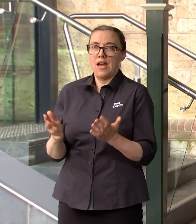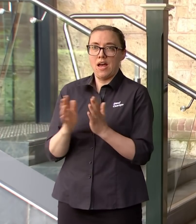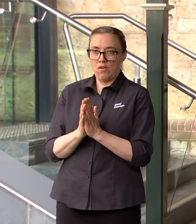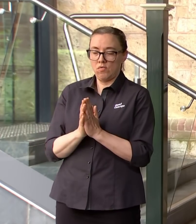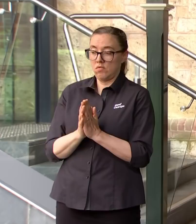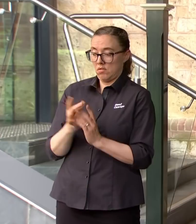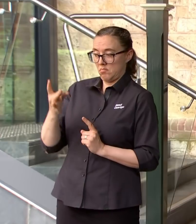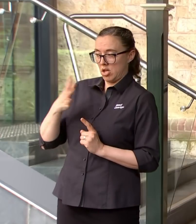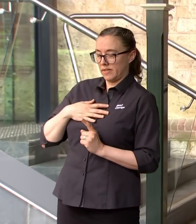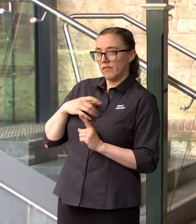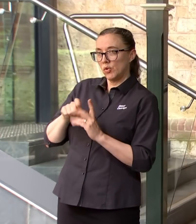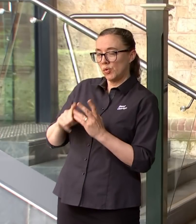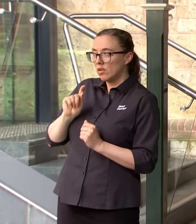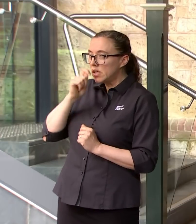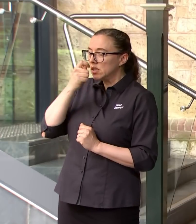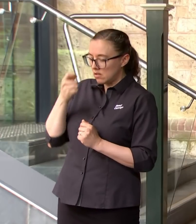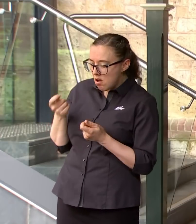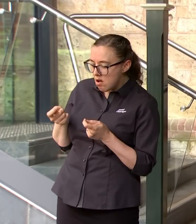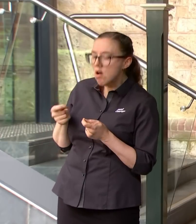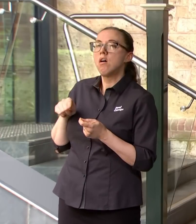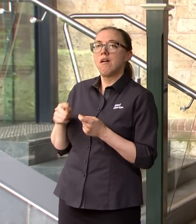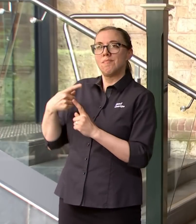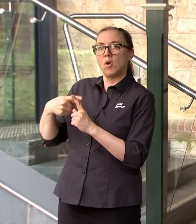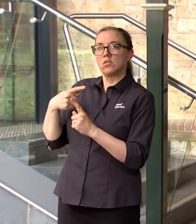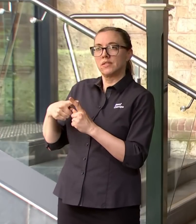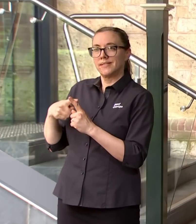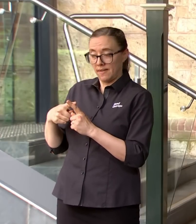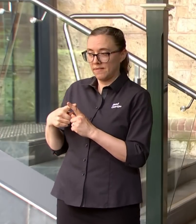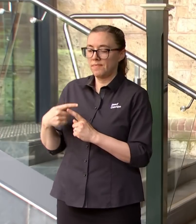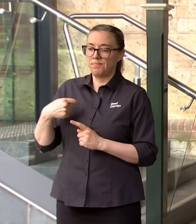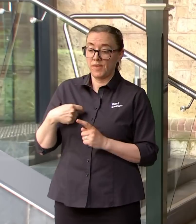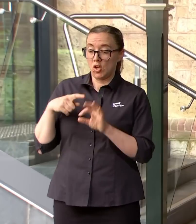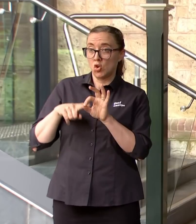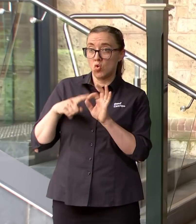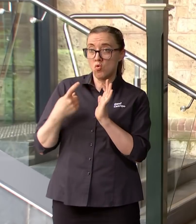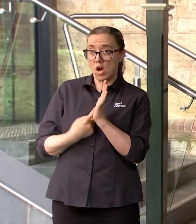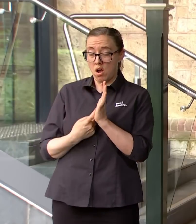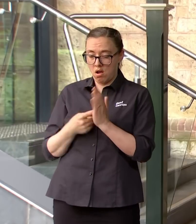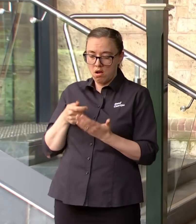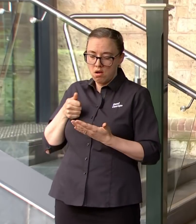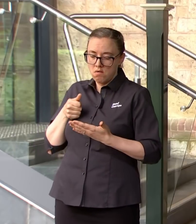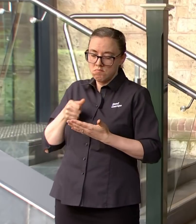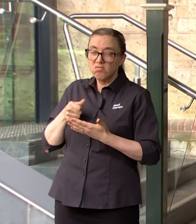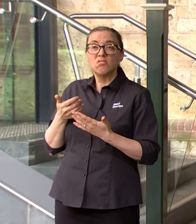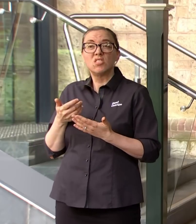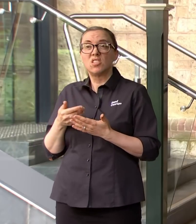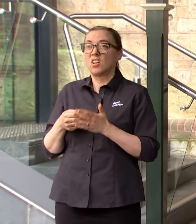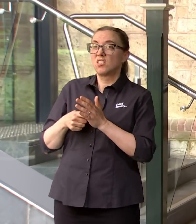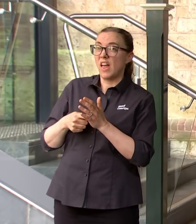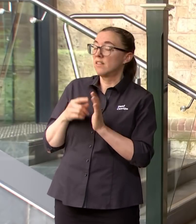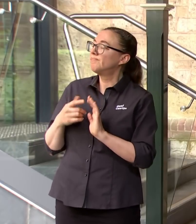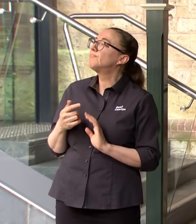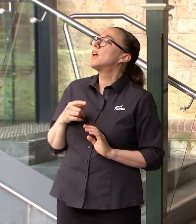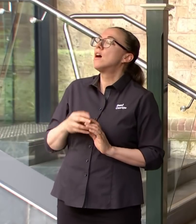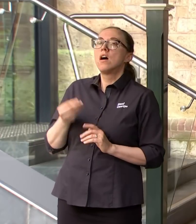SA Health will get down the details they will then send them a QR code they can take that QR code to a number of sites that we're currently